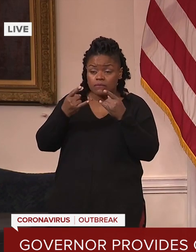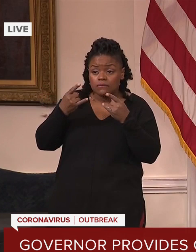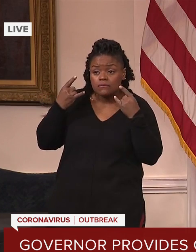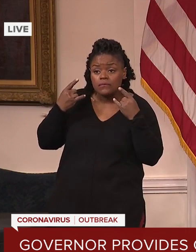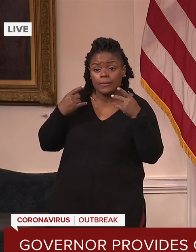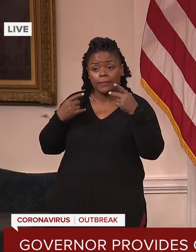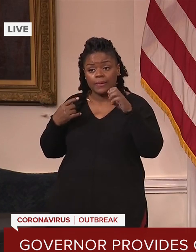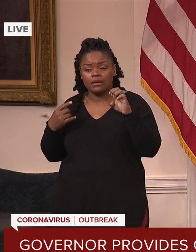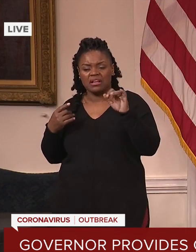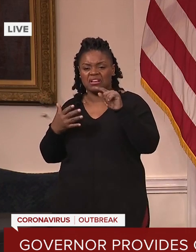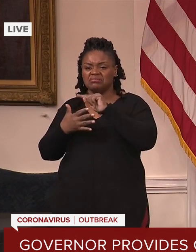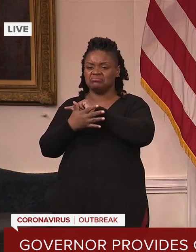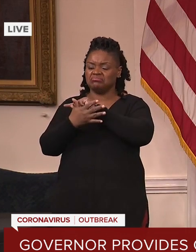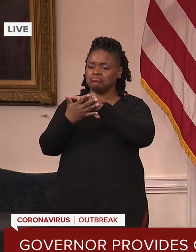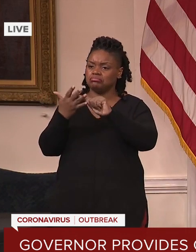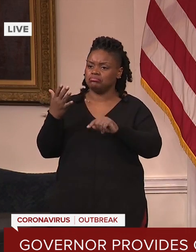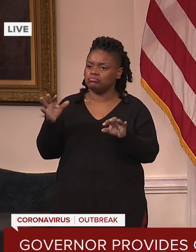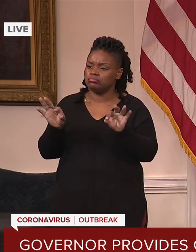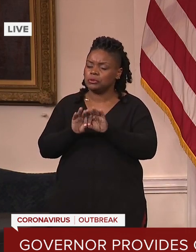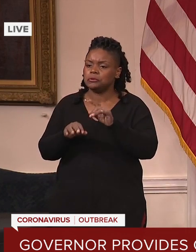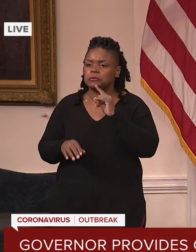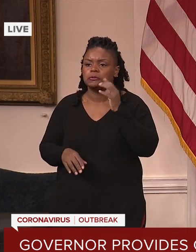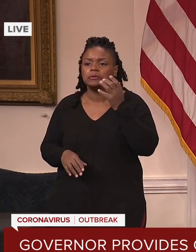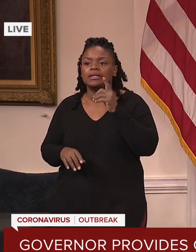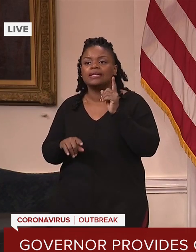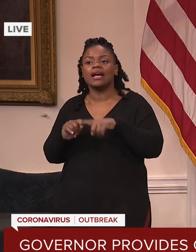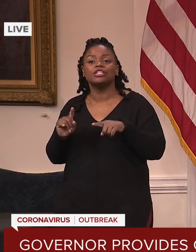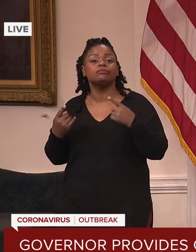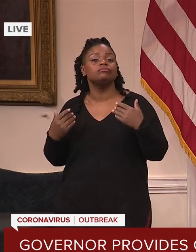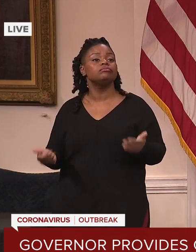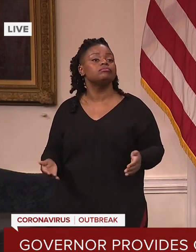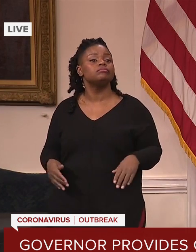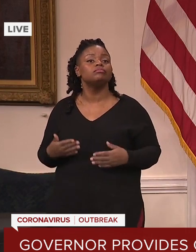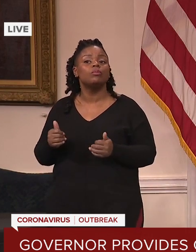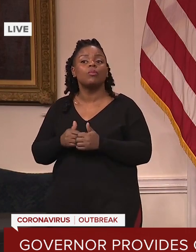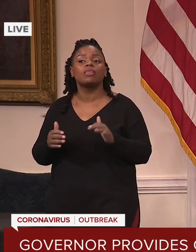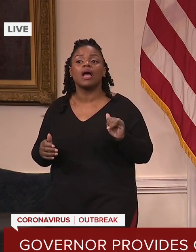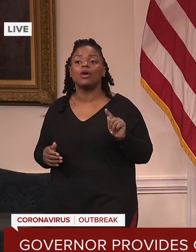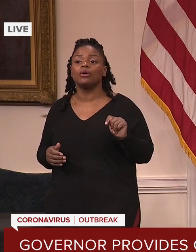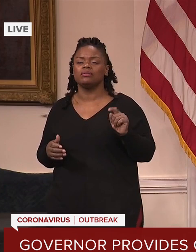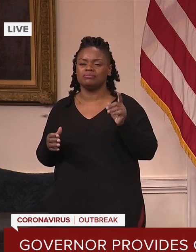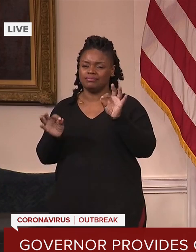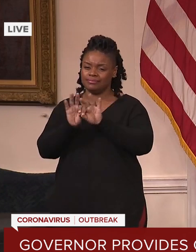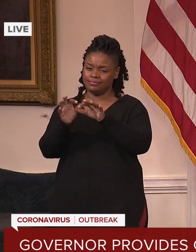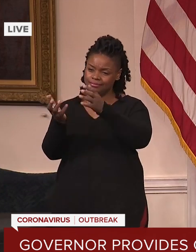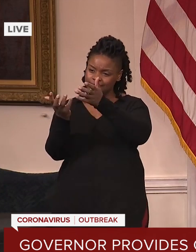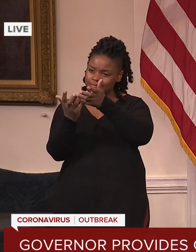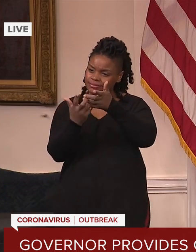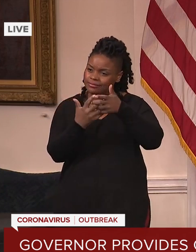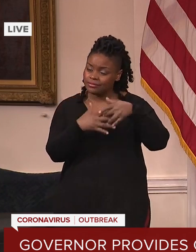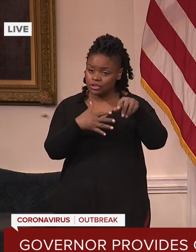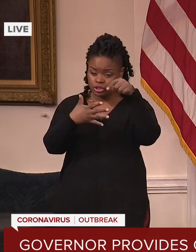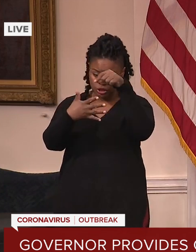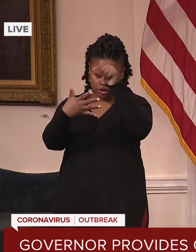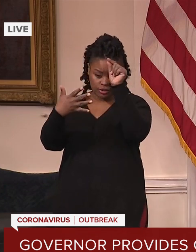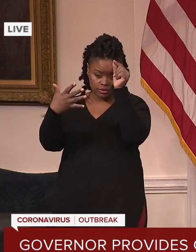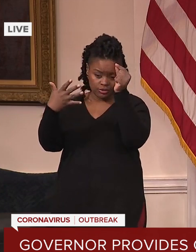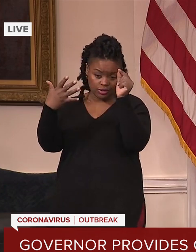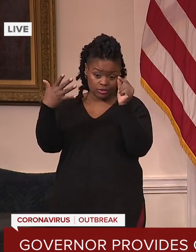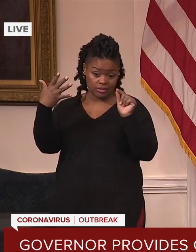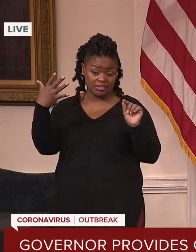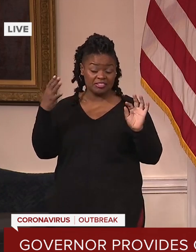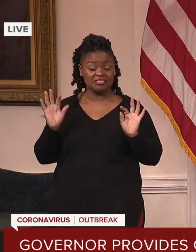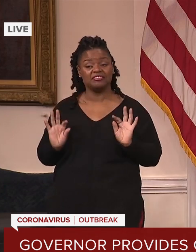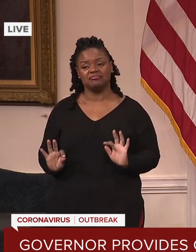-19 precautions to avoid crowding in these vaccine clinics. So all of this has been happening behind the scenes that